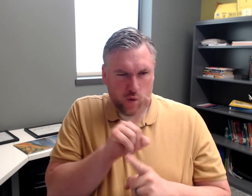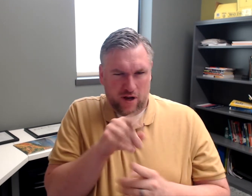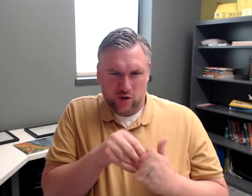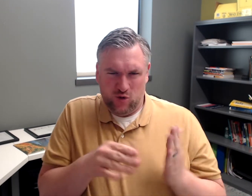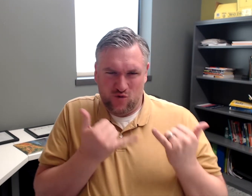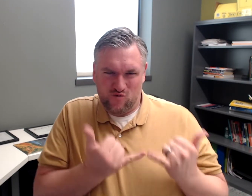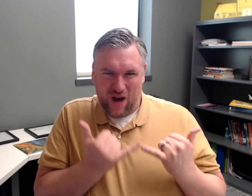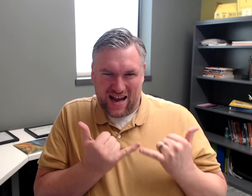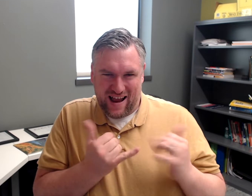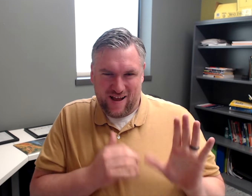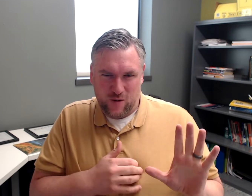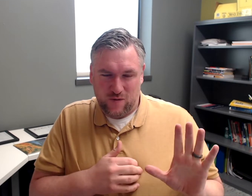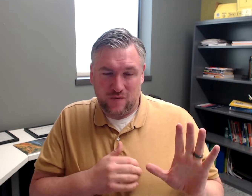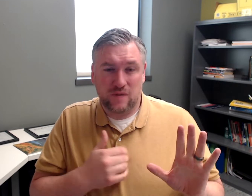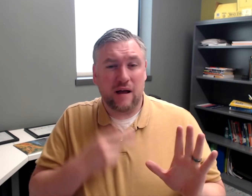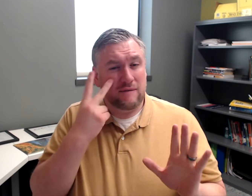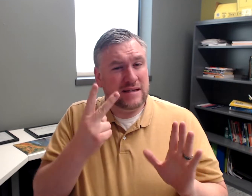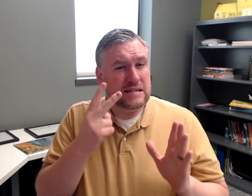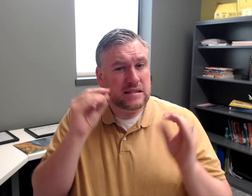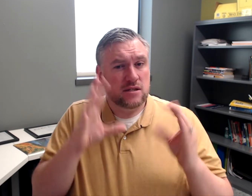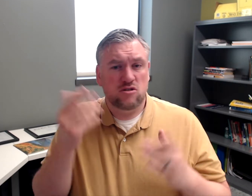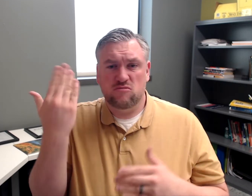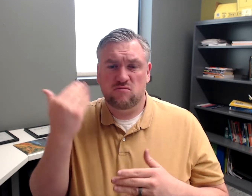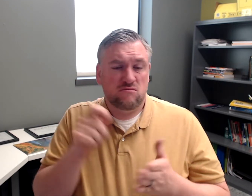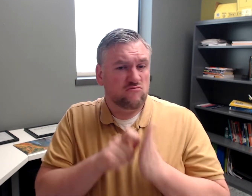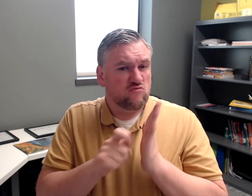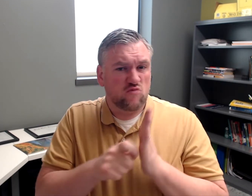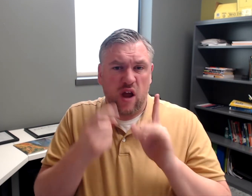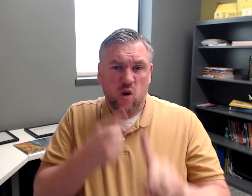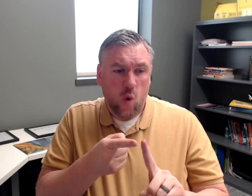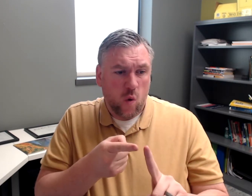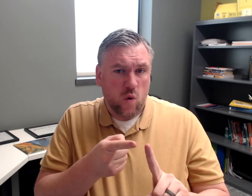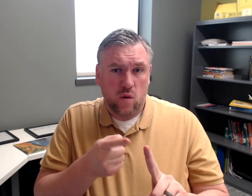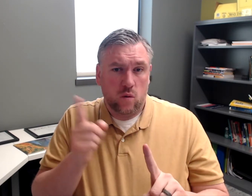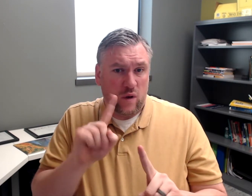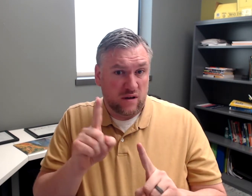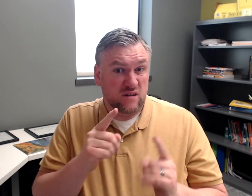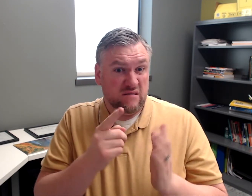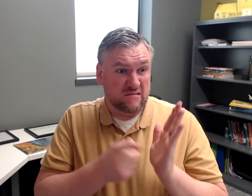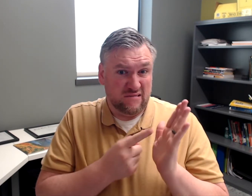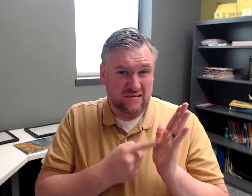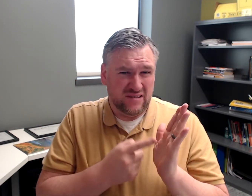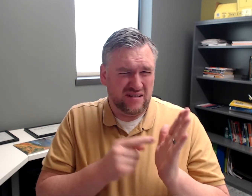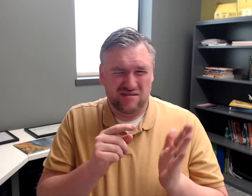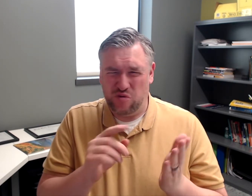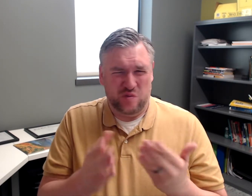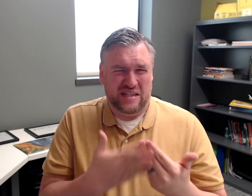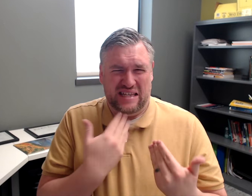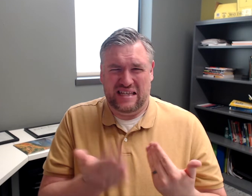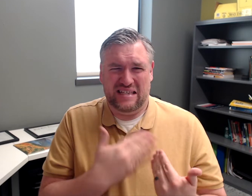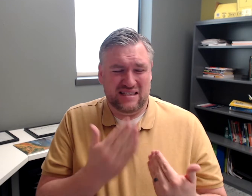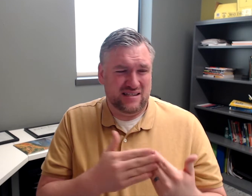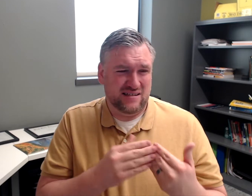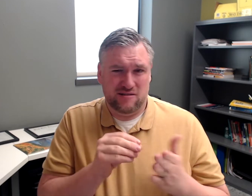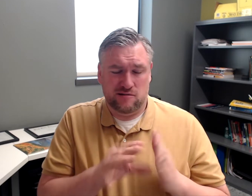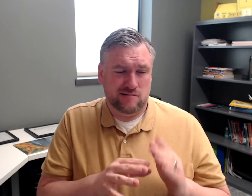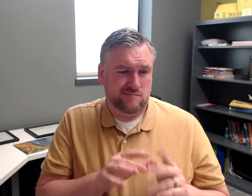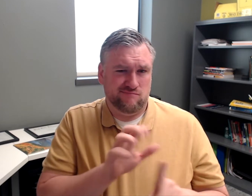What's important is you need to understand where the student is now. I've seen teachers where they write